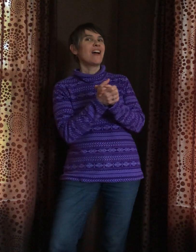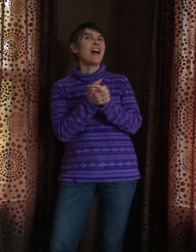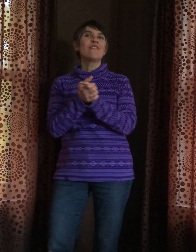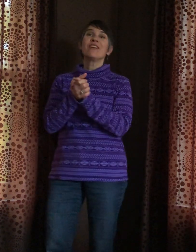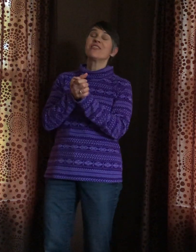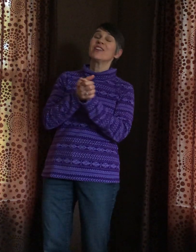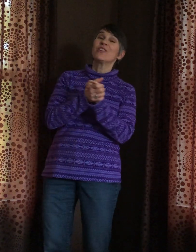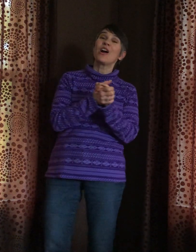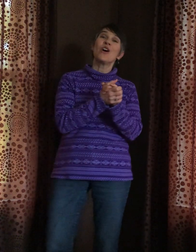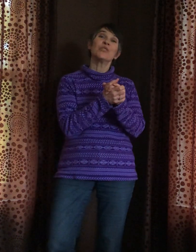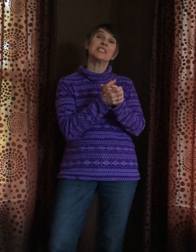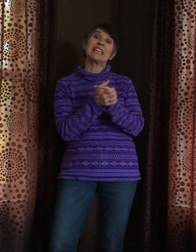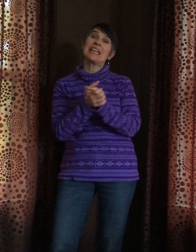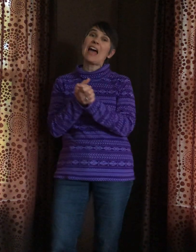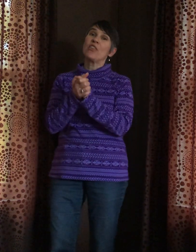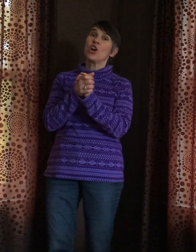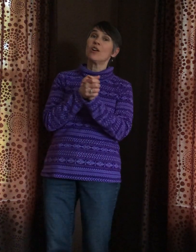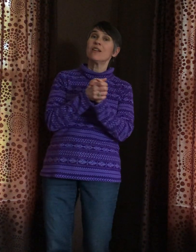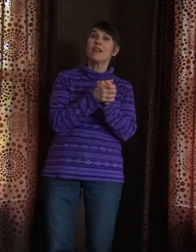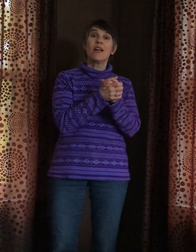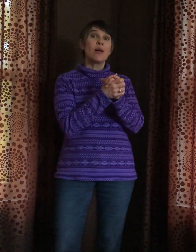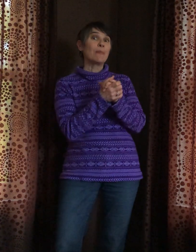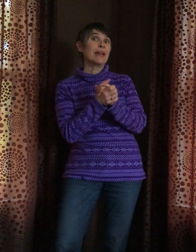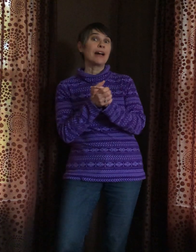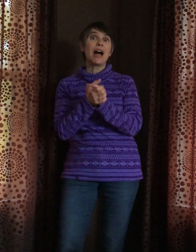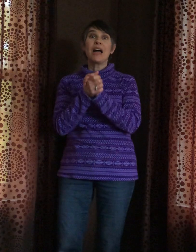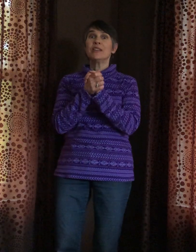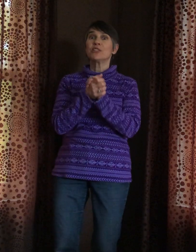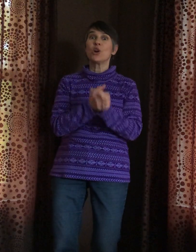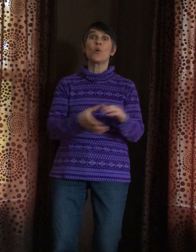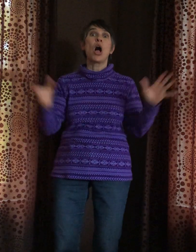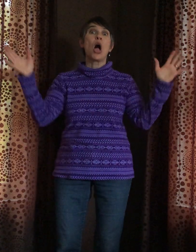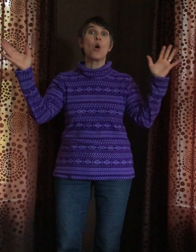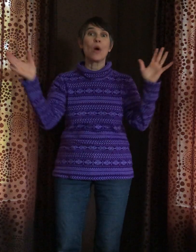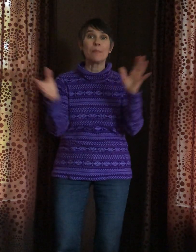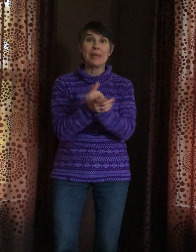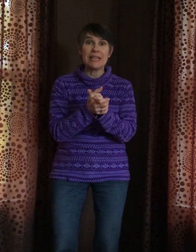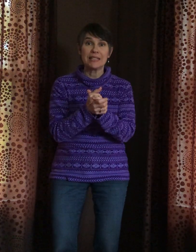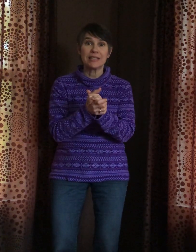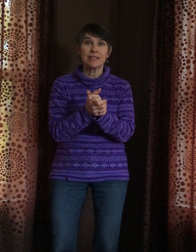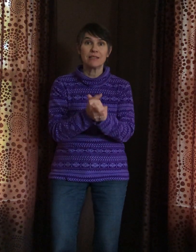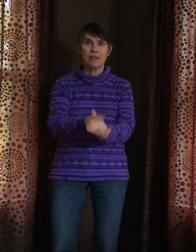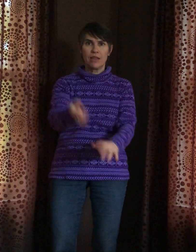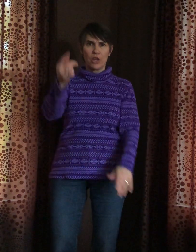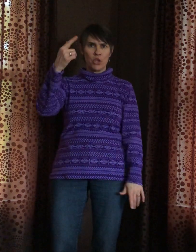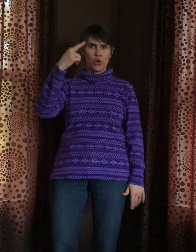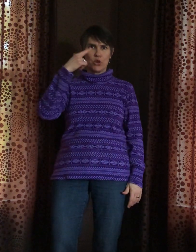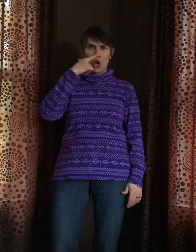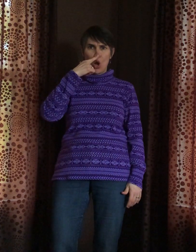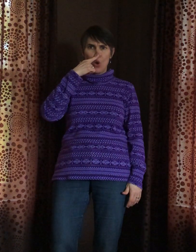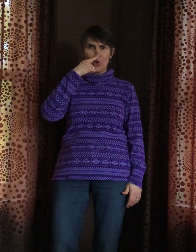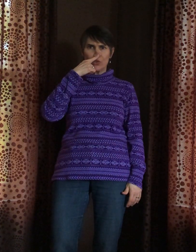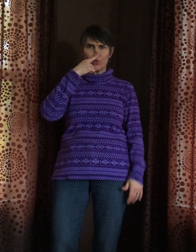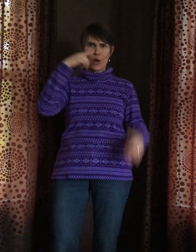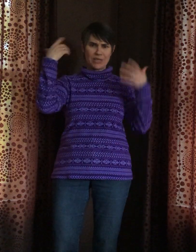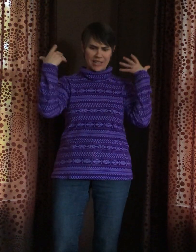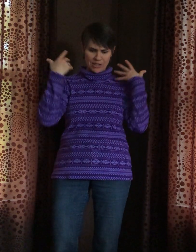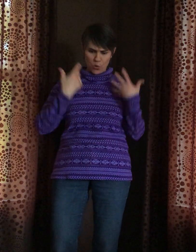Everything grows together because you're all one piece. Your nose grows as the